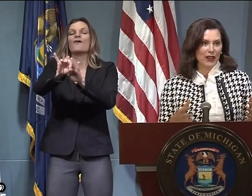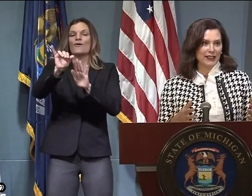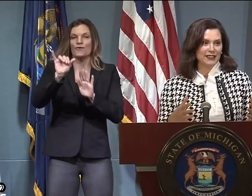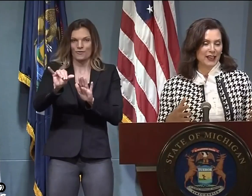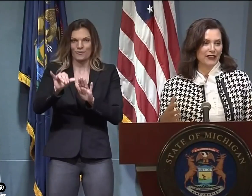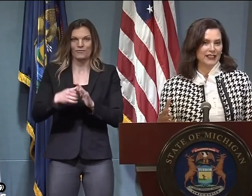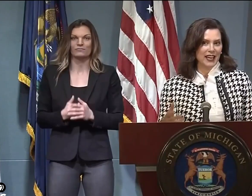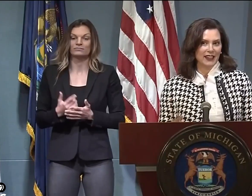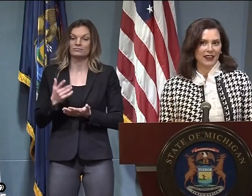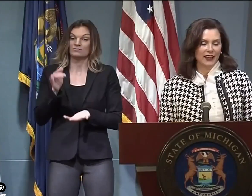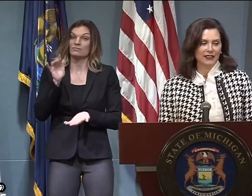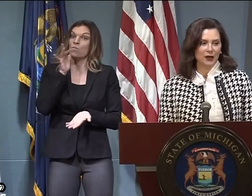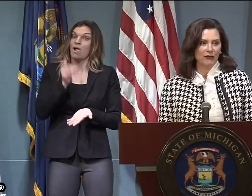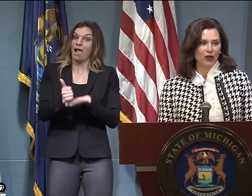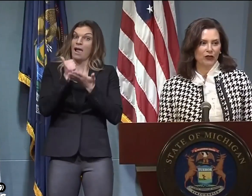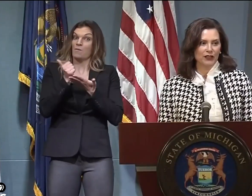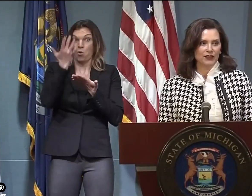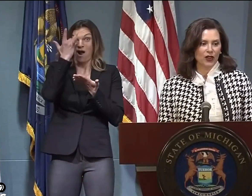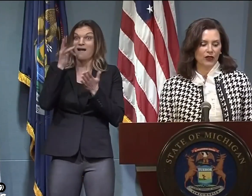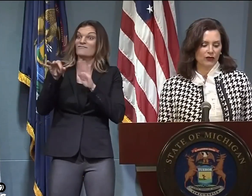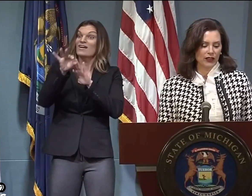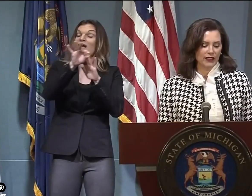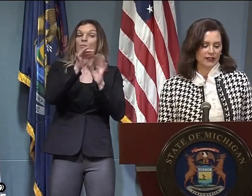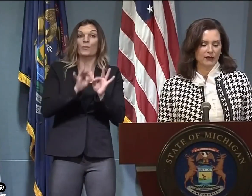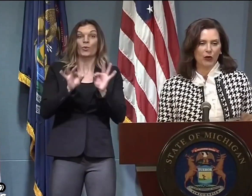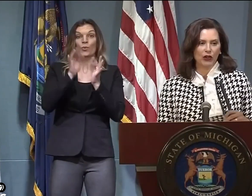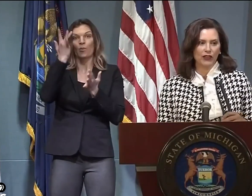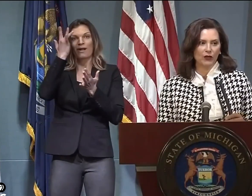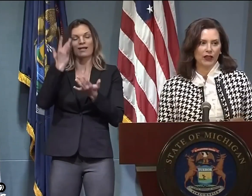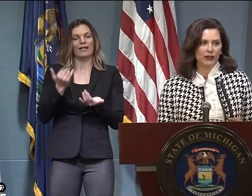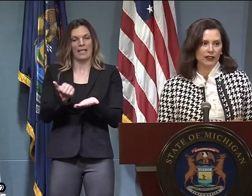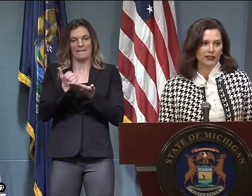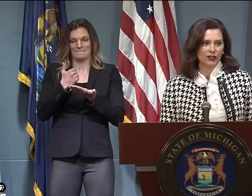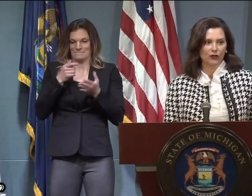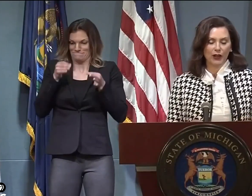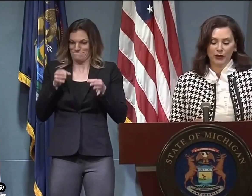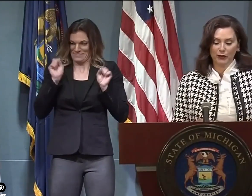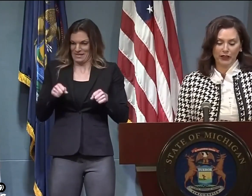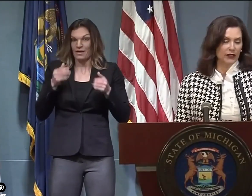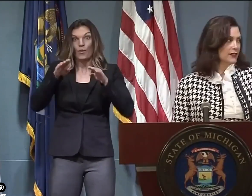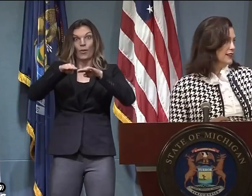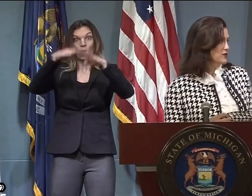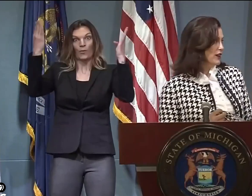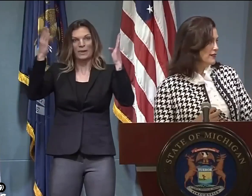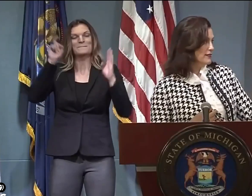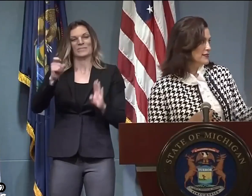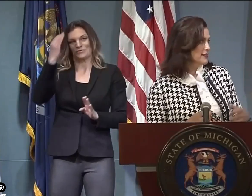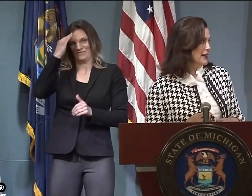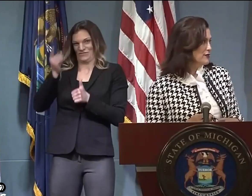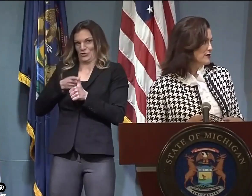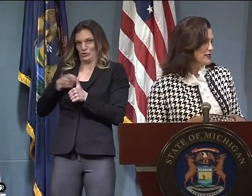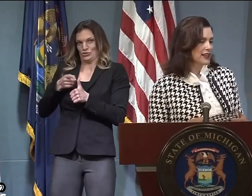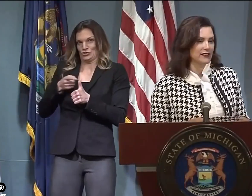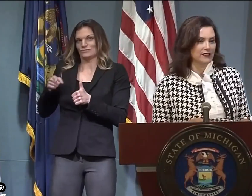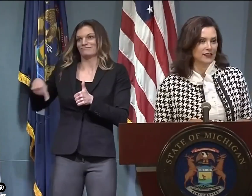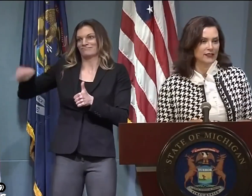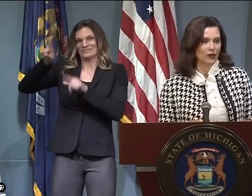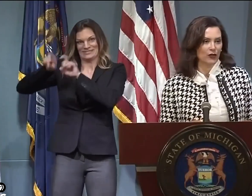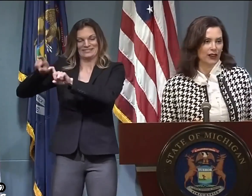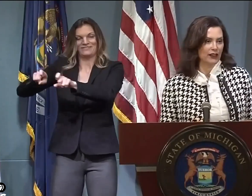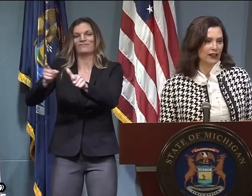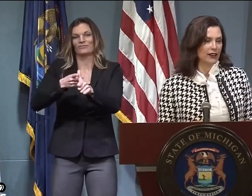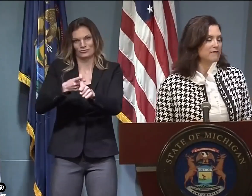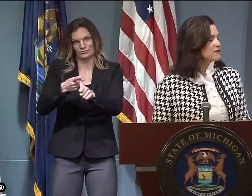make determinations about when we can safely take that next step forward. And so it really is important that we continue to ramp up. And